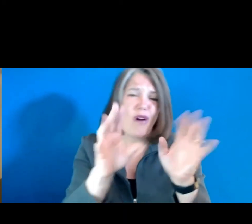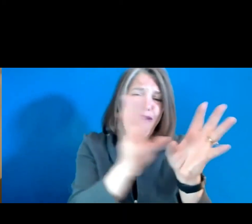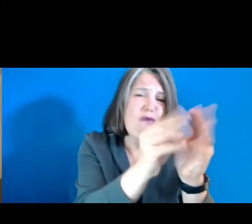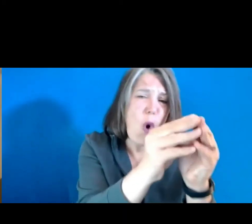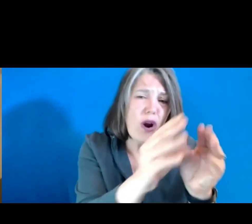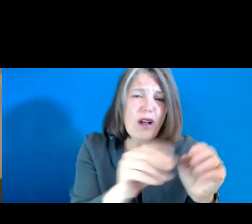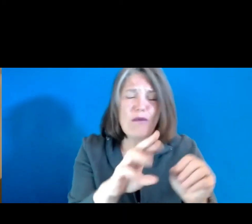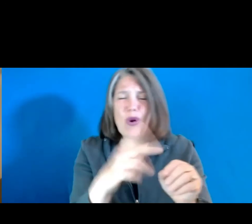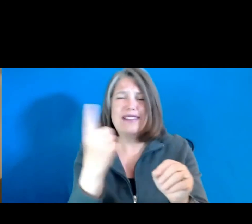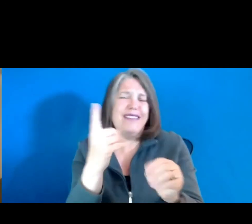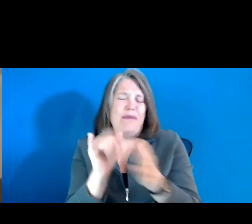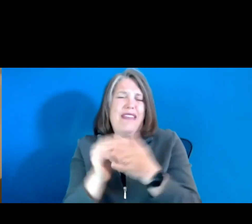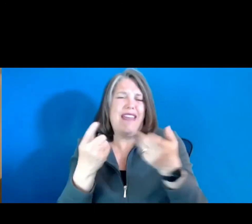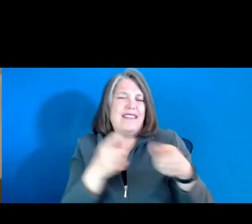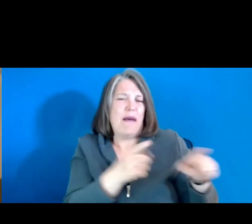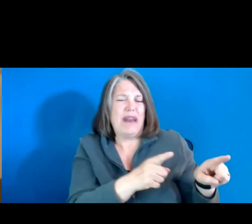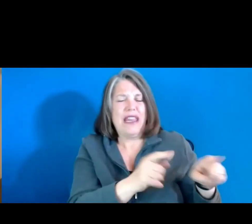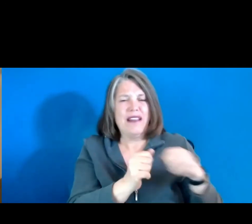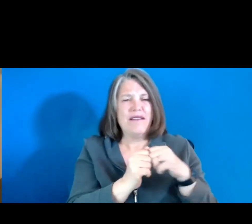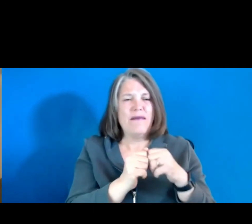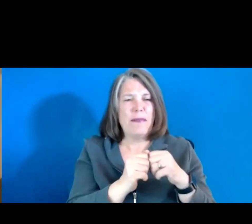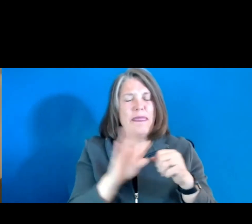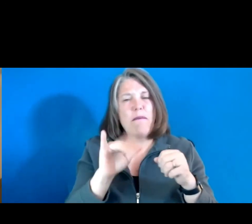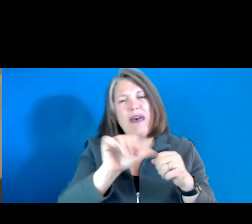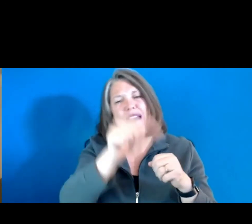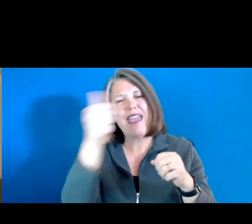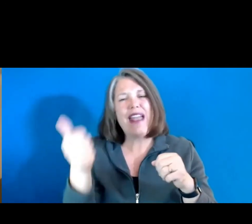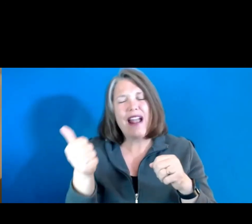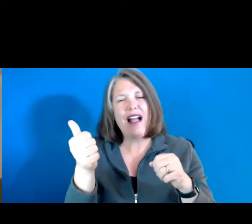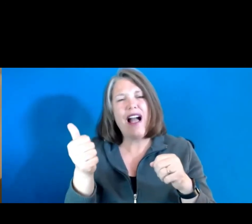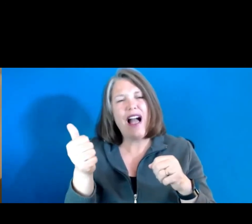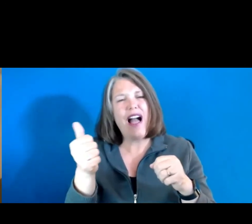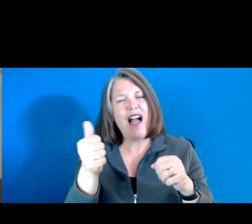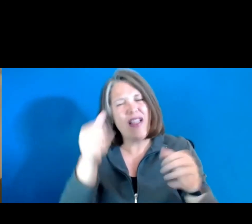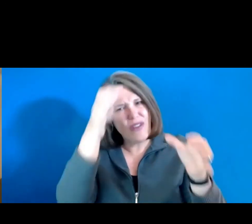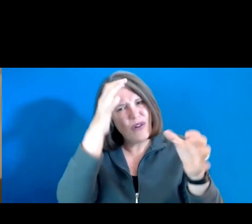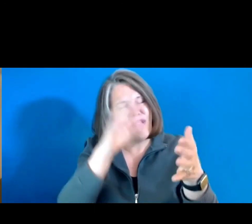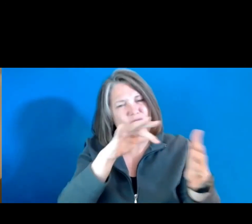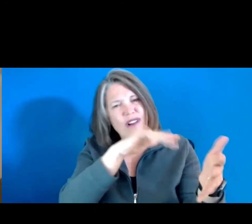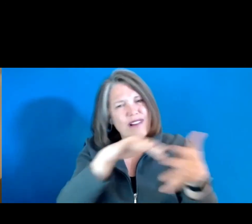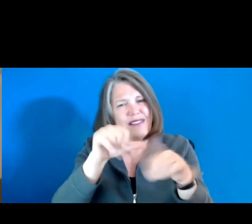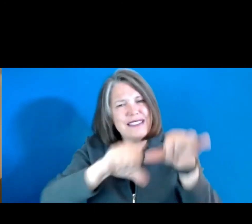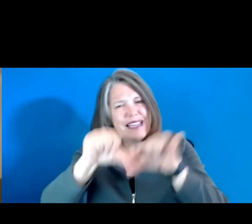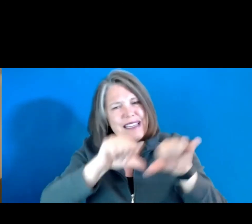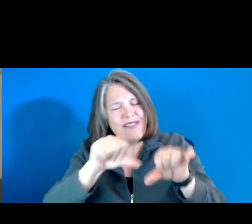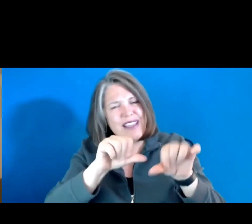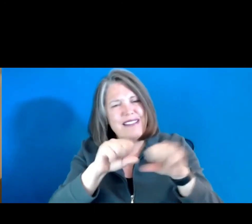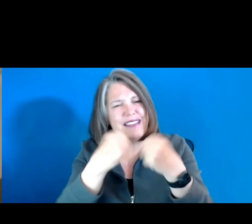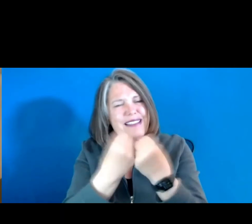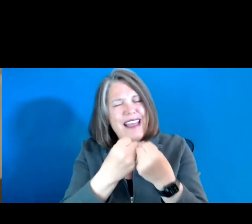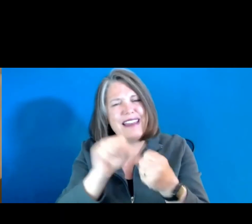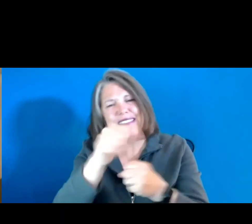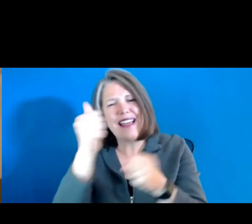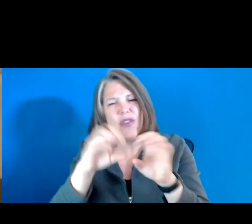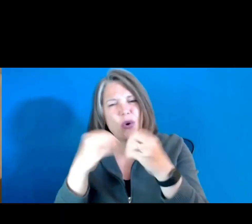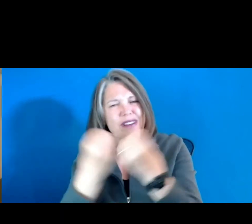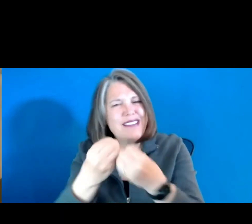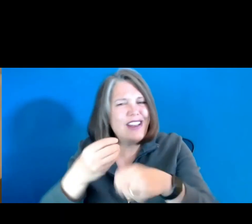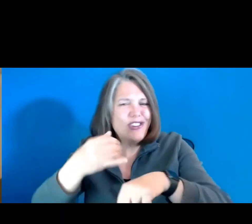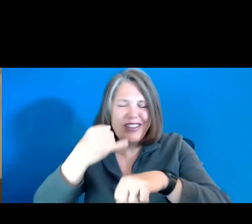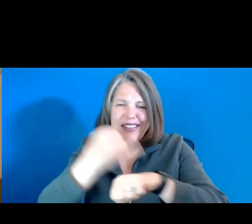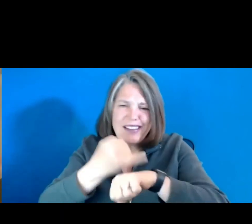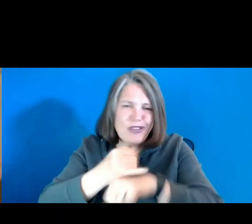others that are being offered by other scholarly and scientific societies, other organizations and institutions,